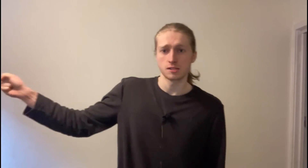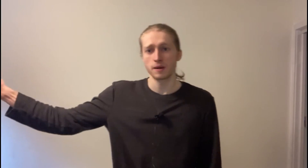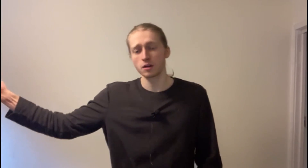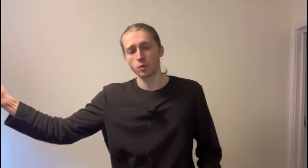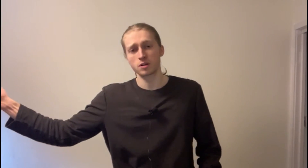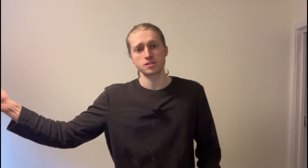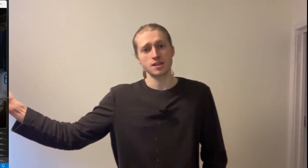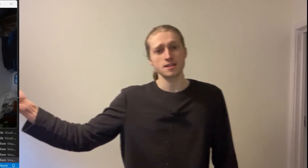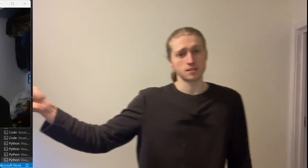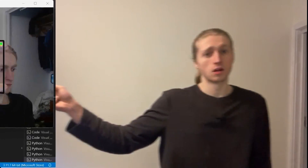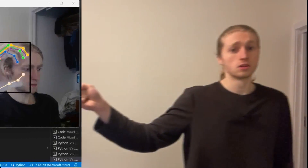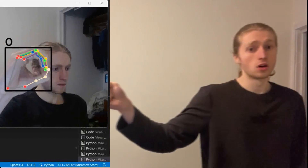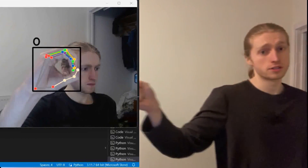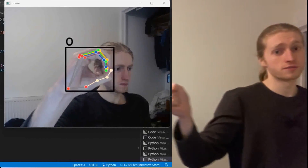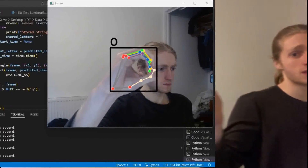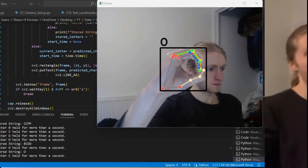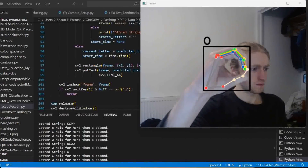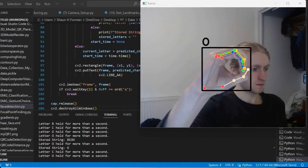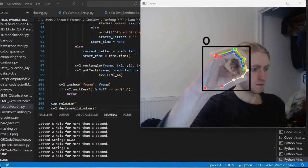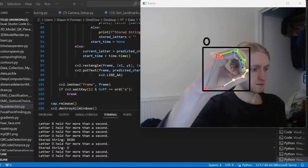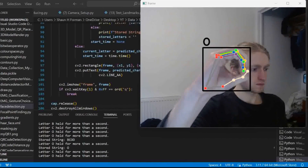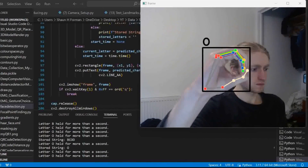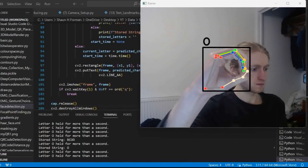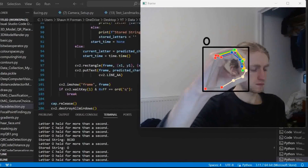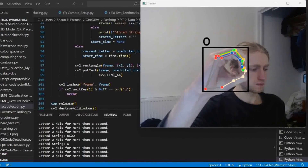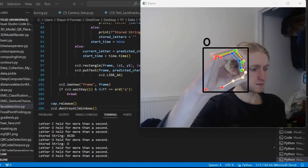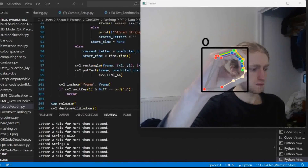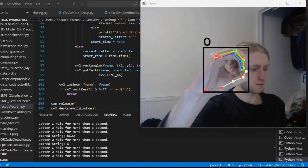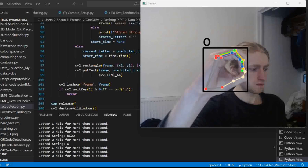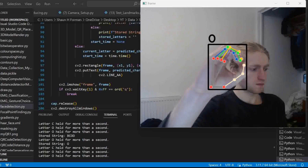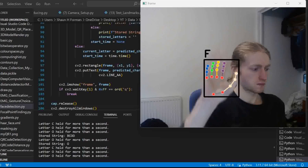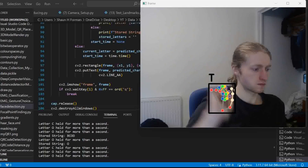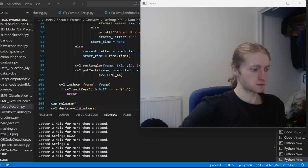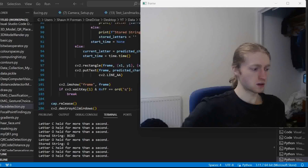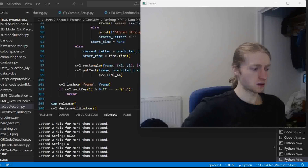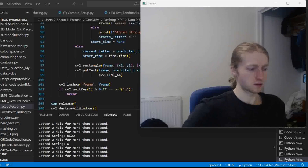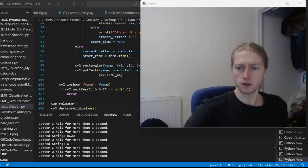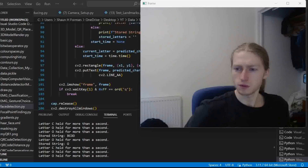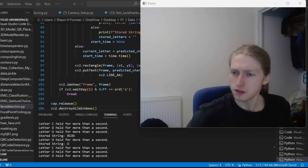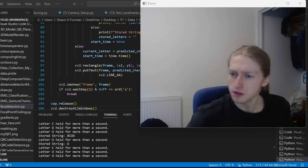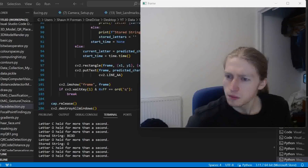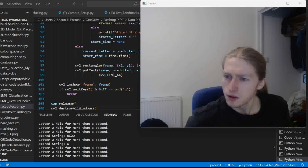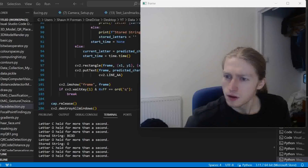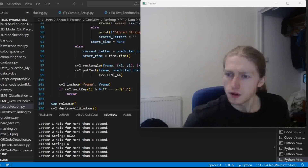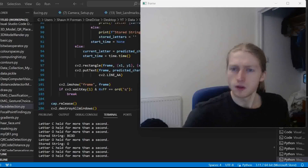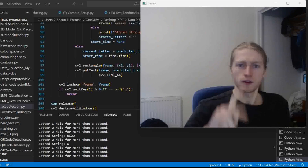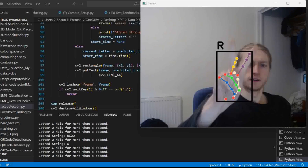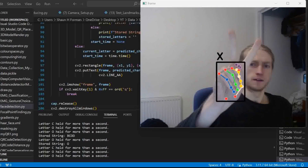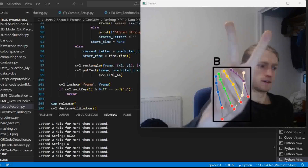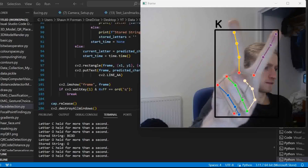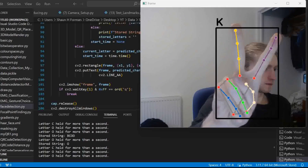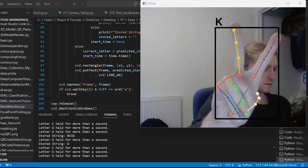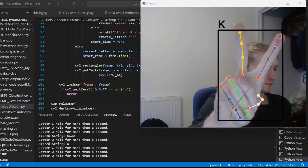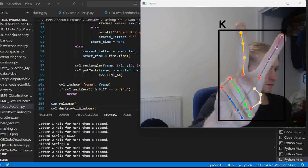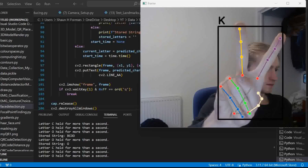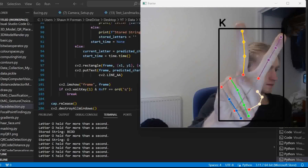Spelling words takes a lot of time. Meaning actually having a conversation with this thing is going to be a slow, but really flexible process.